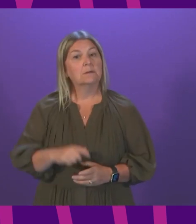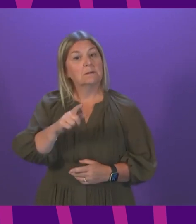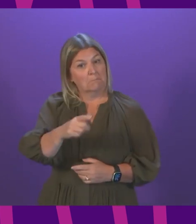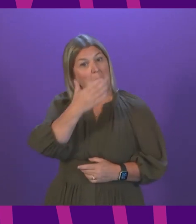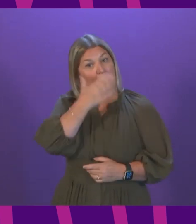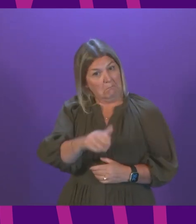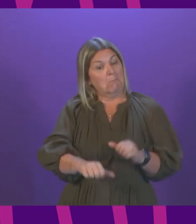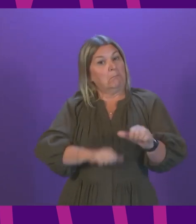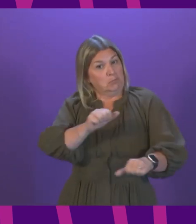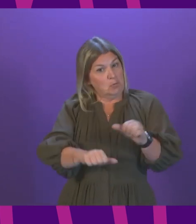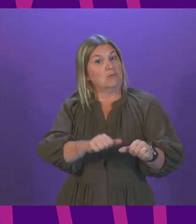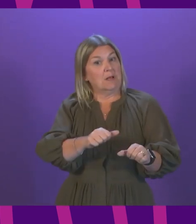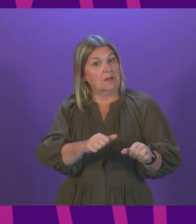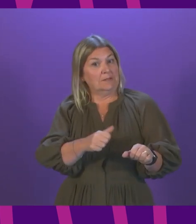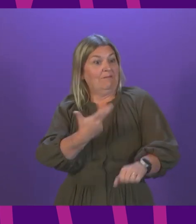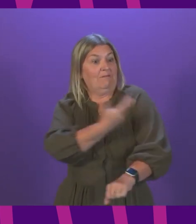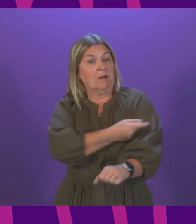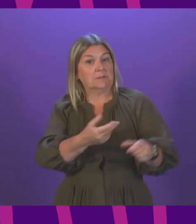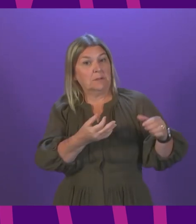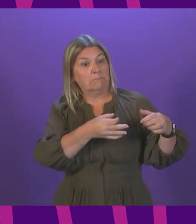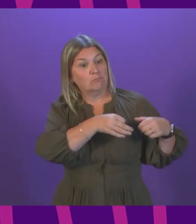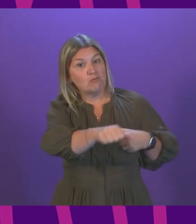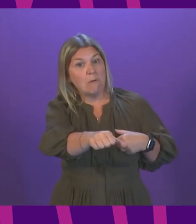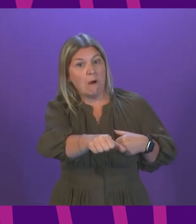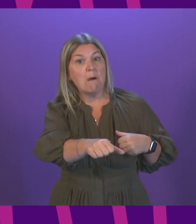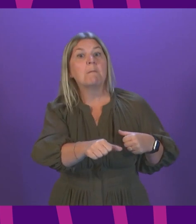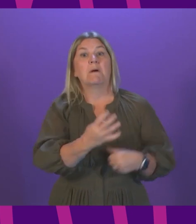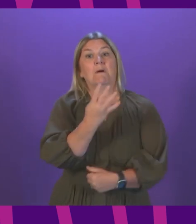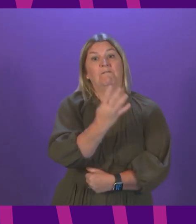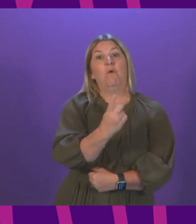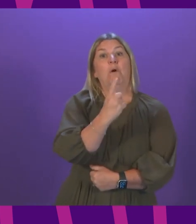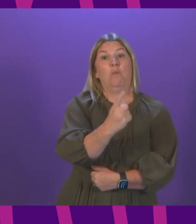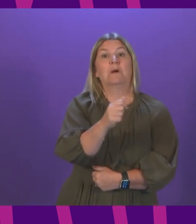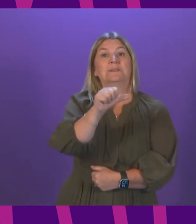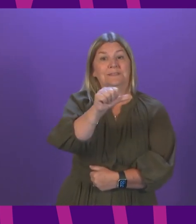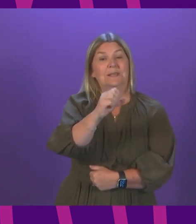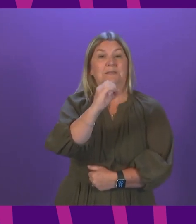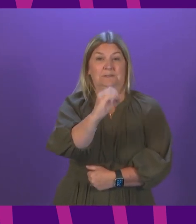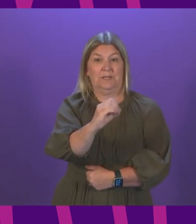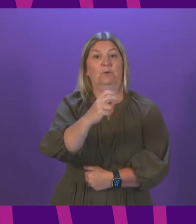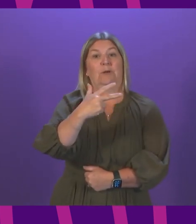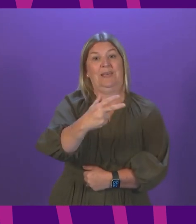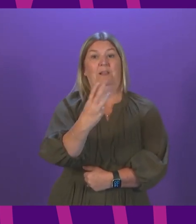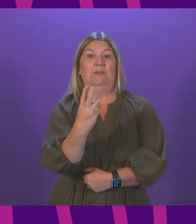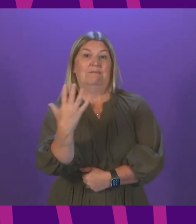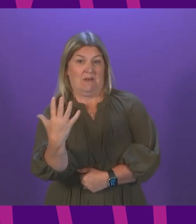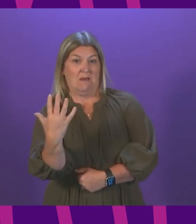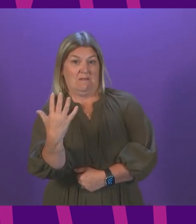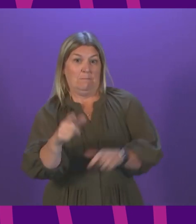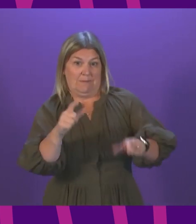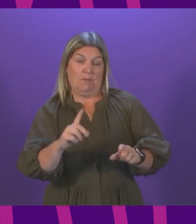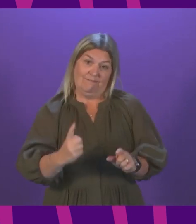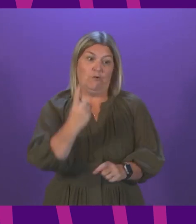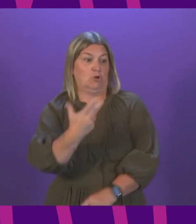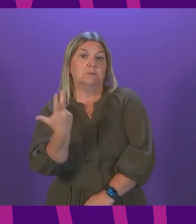continues to be made on the vaccination programme. As of this morning, 4,160,835 people